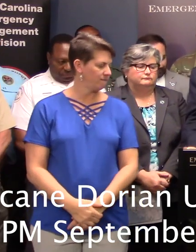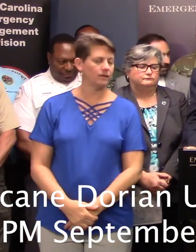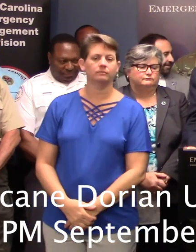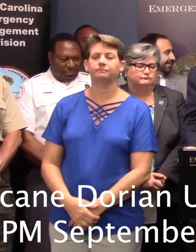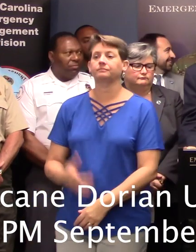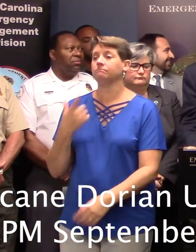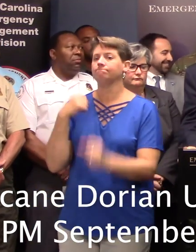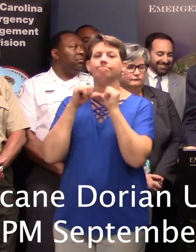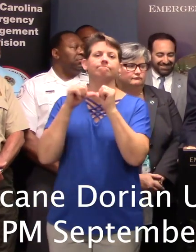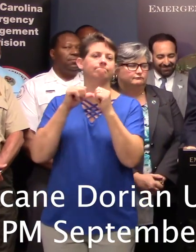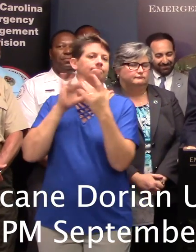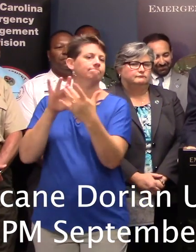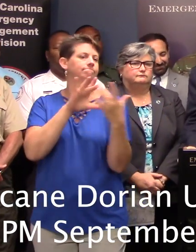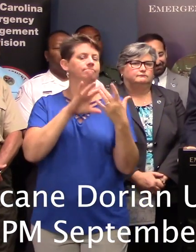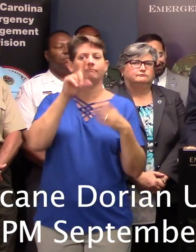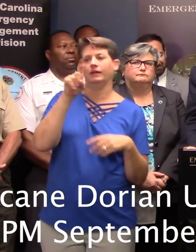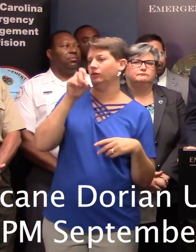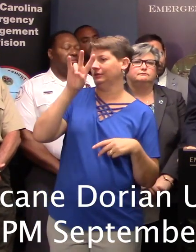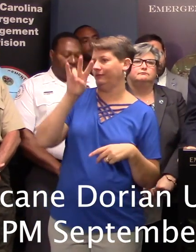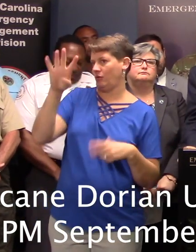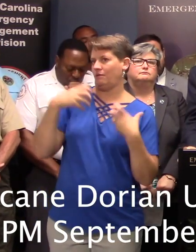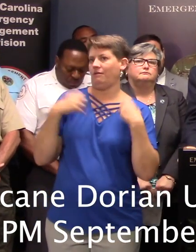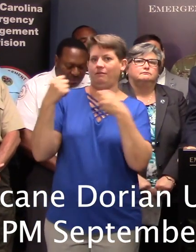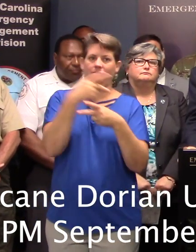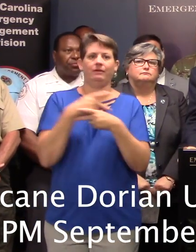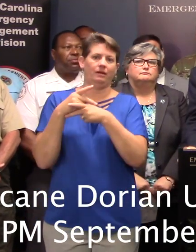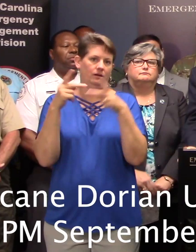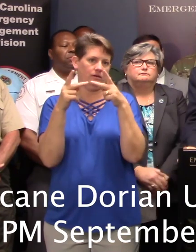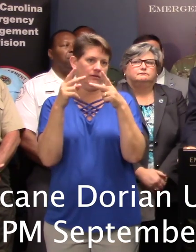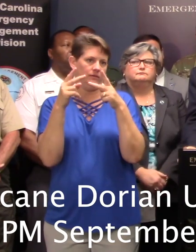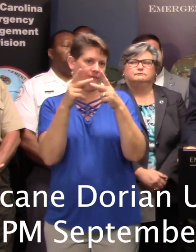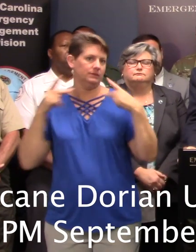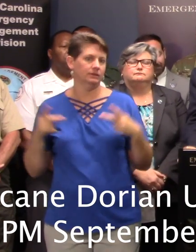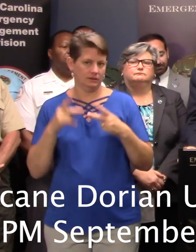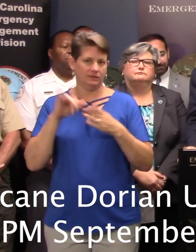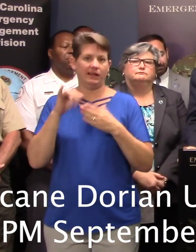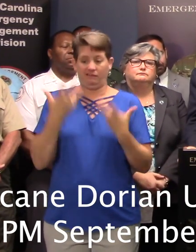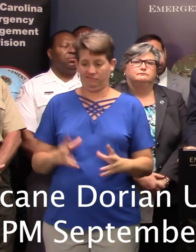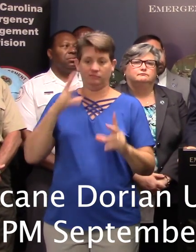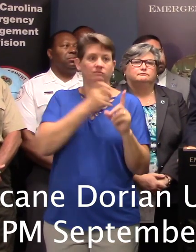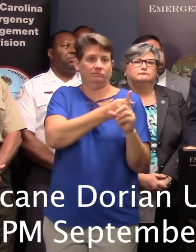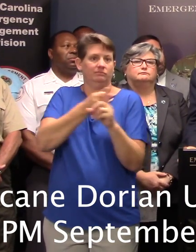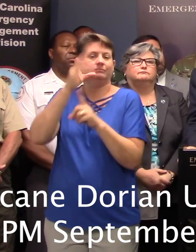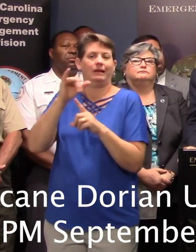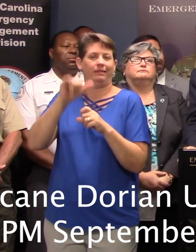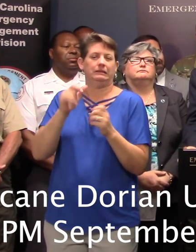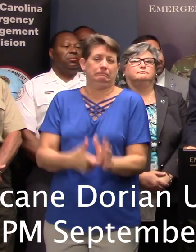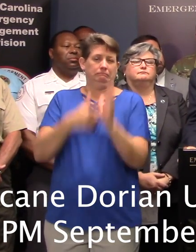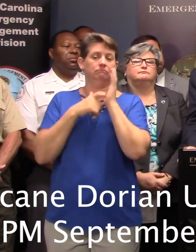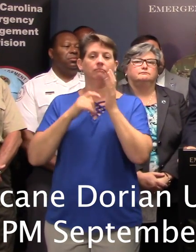in contact with the 174 healthcare facilities that were impacted by the mandatory medical